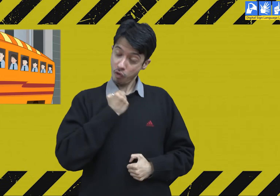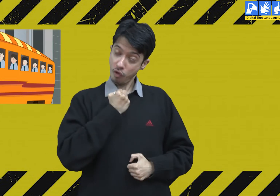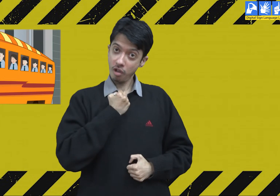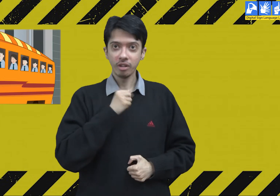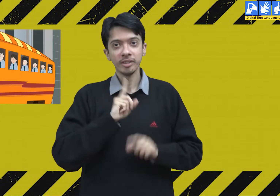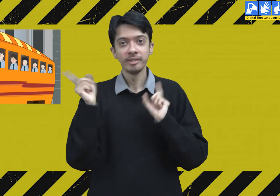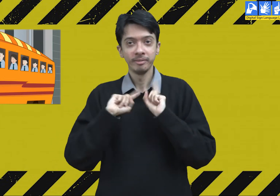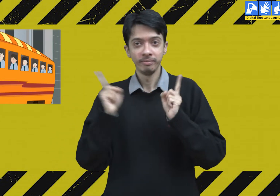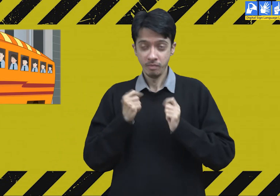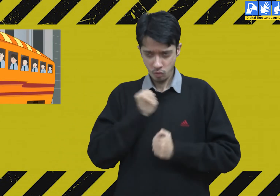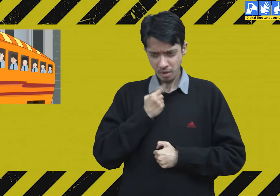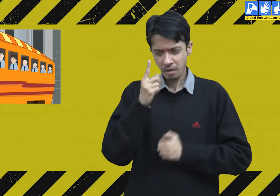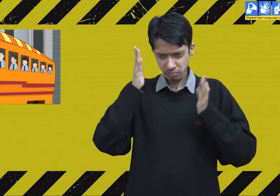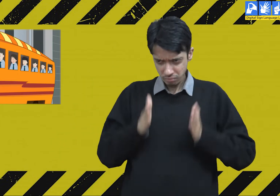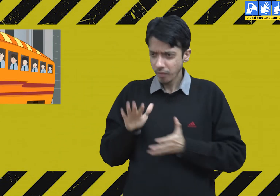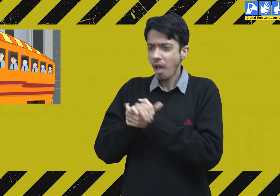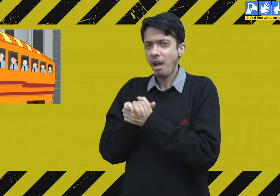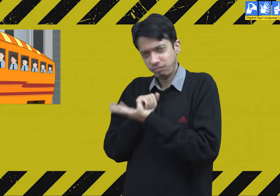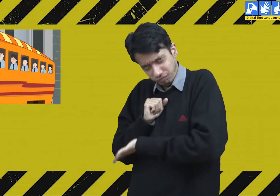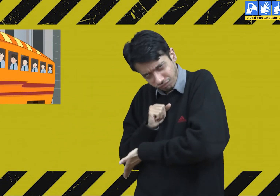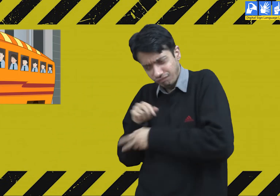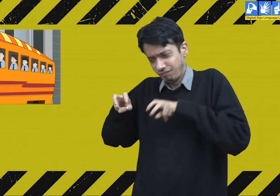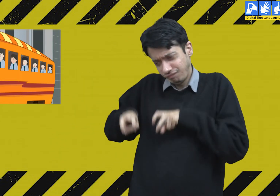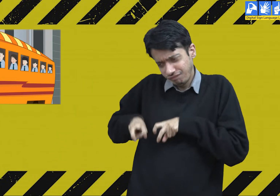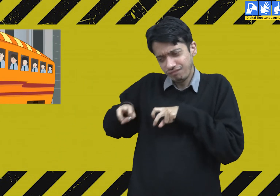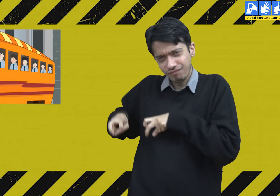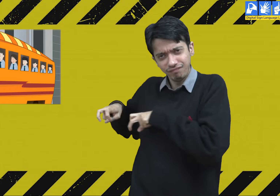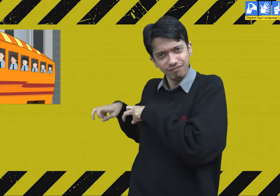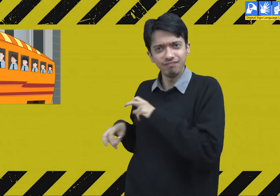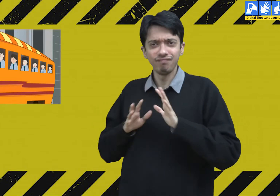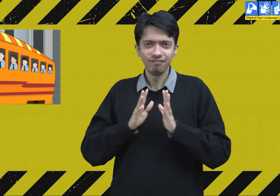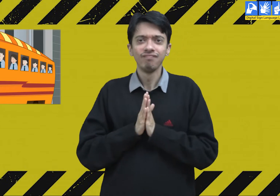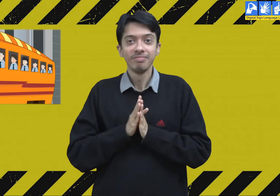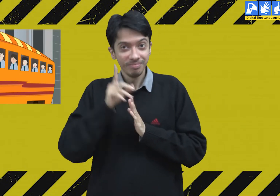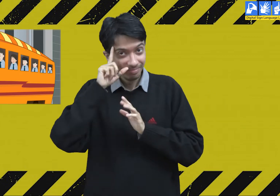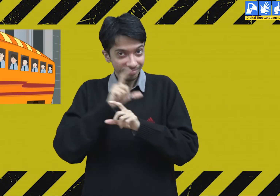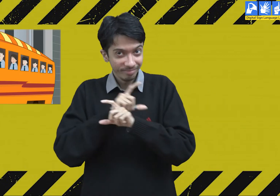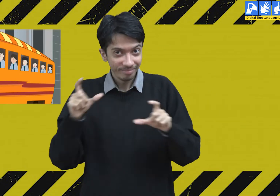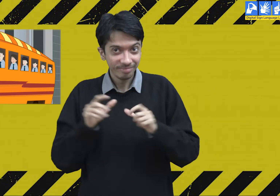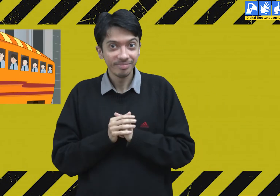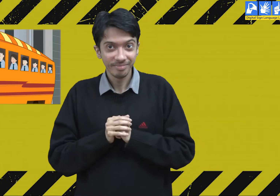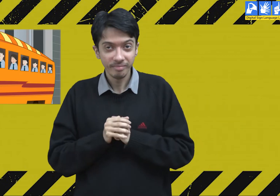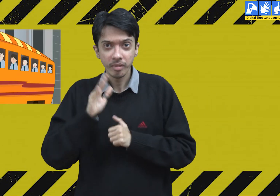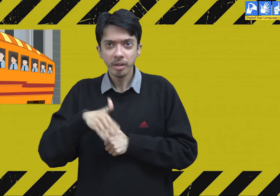Don't occupy the seats of other students. I hope this is clear to you.